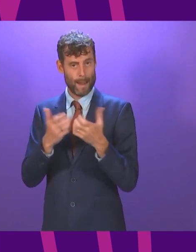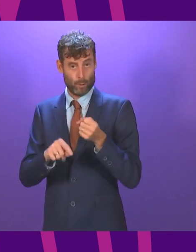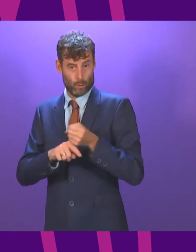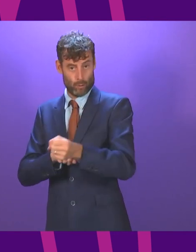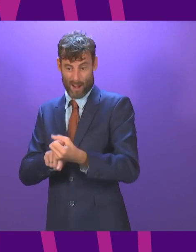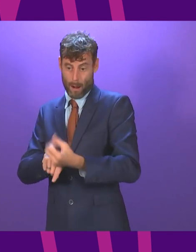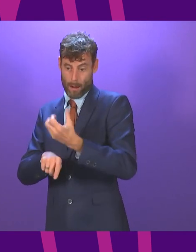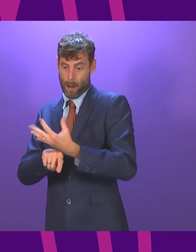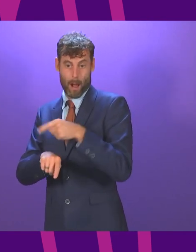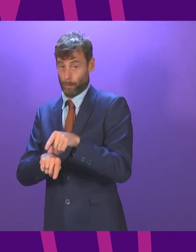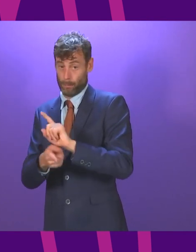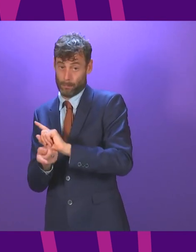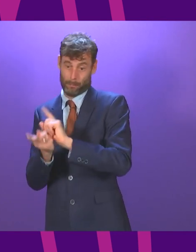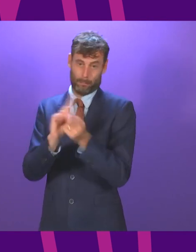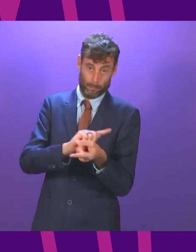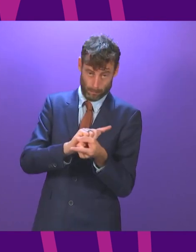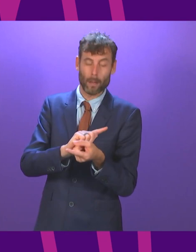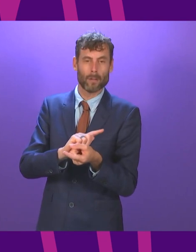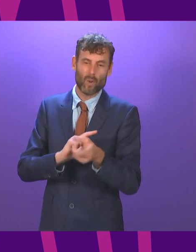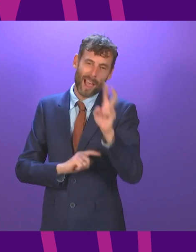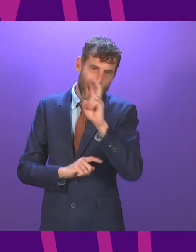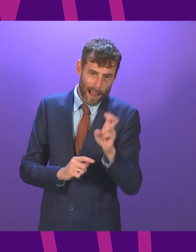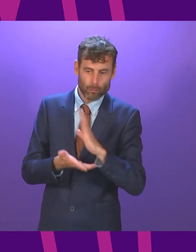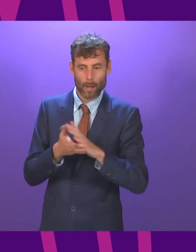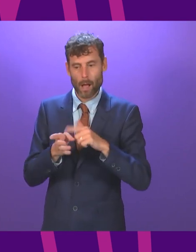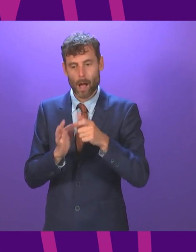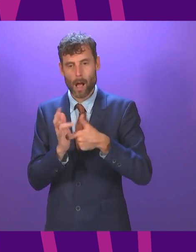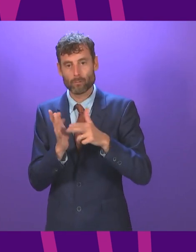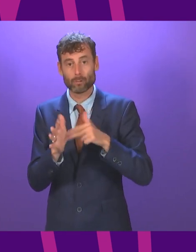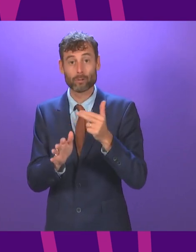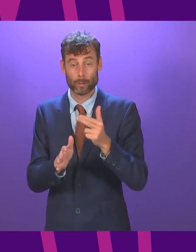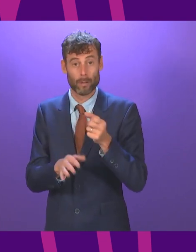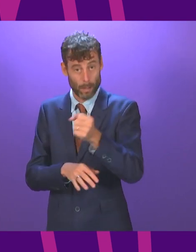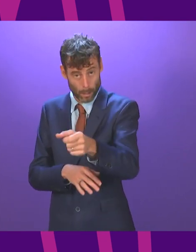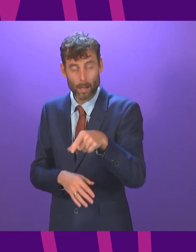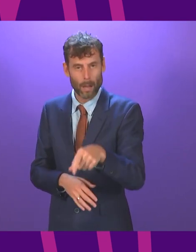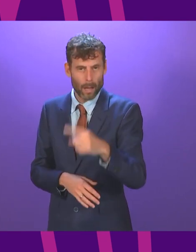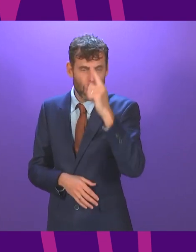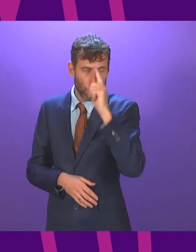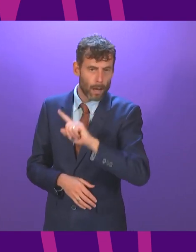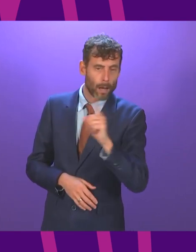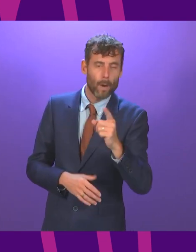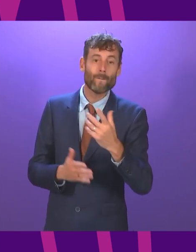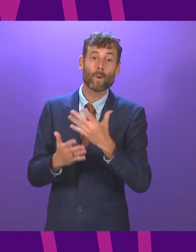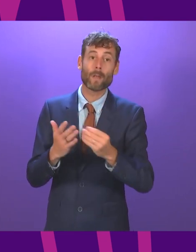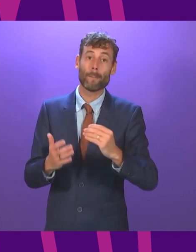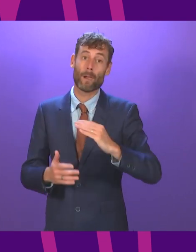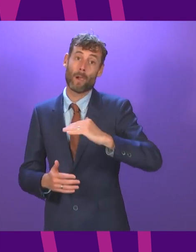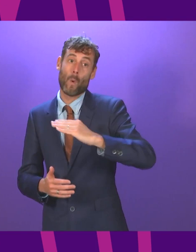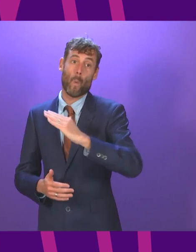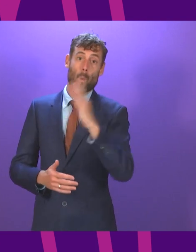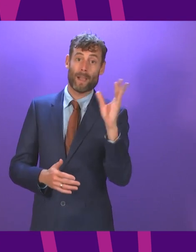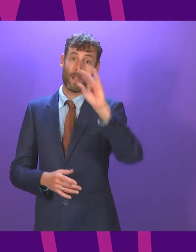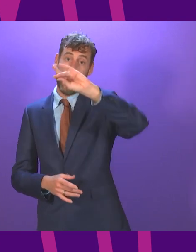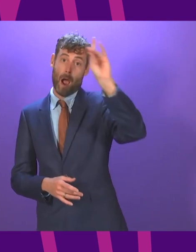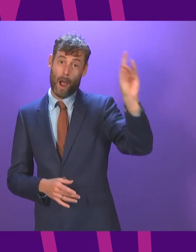last year is aligned to this so for example the action plan commits to developing potential options to serve the west highland line by hydrogen or